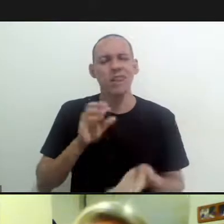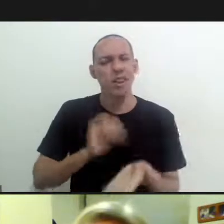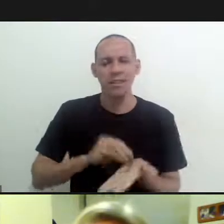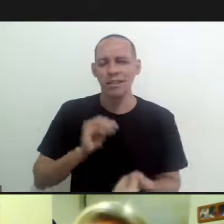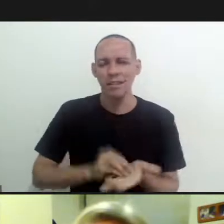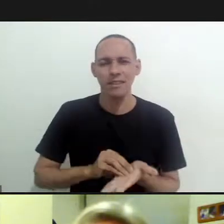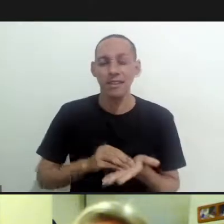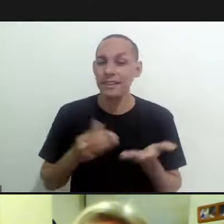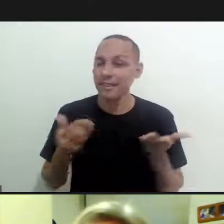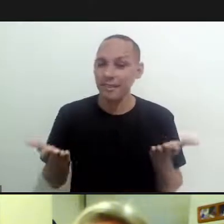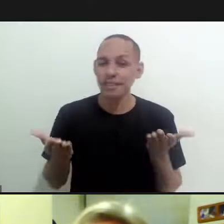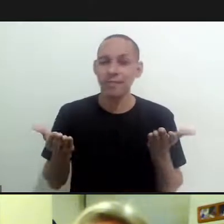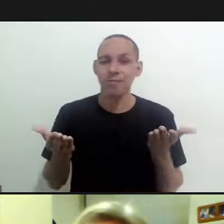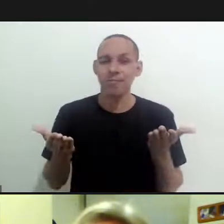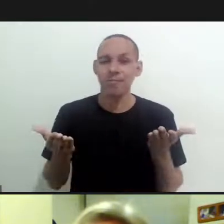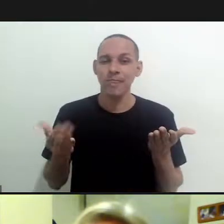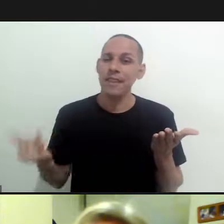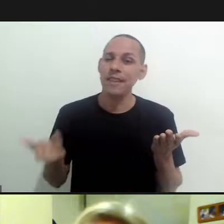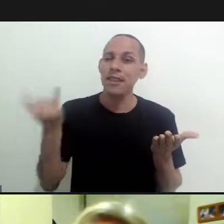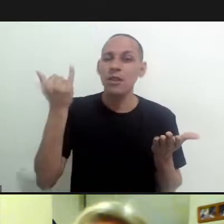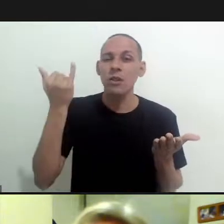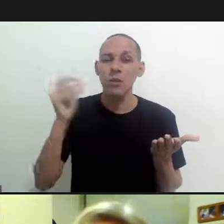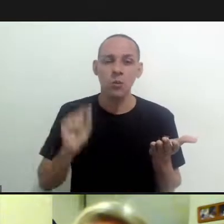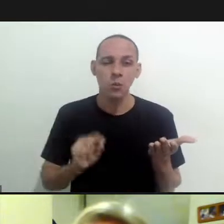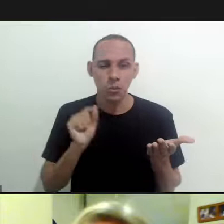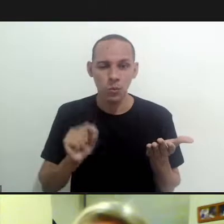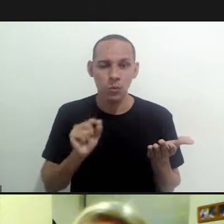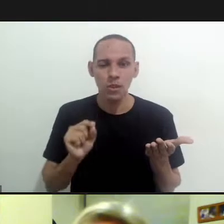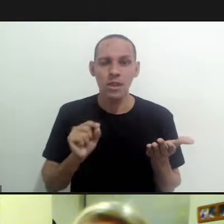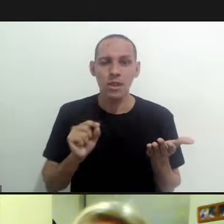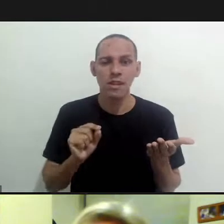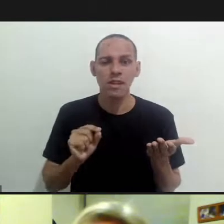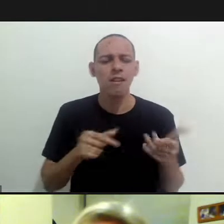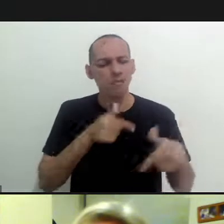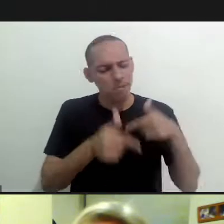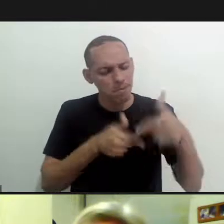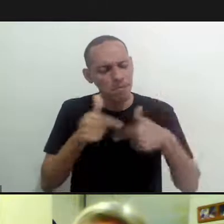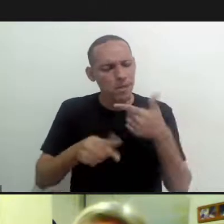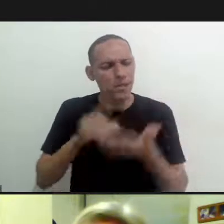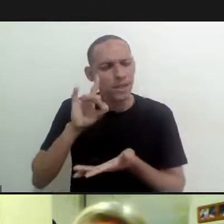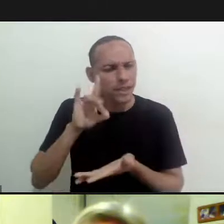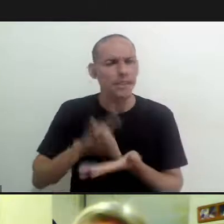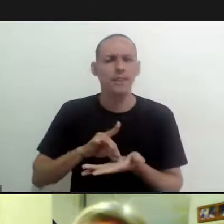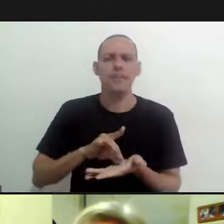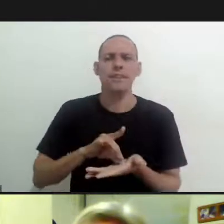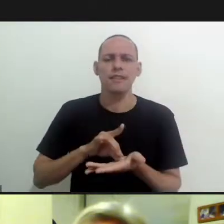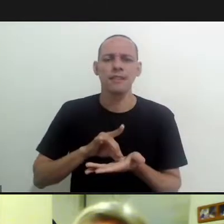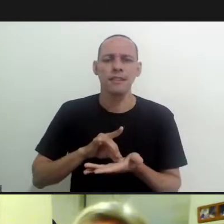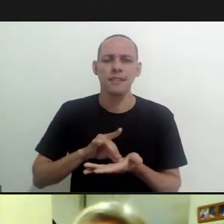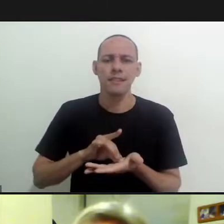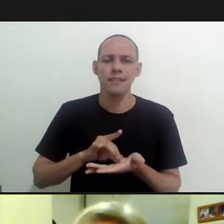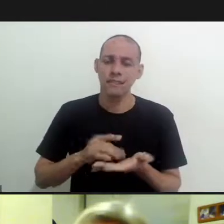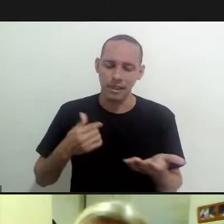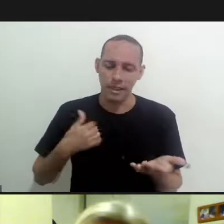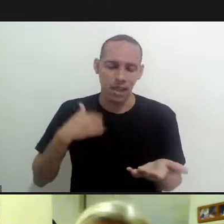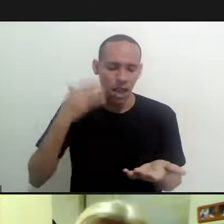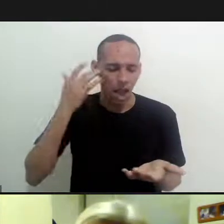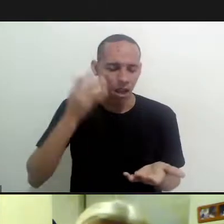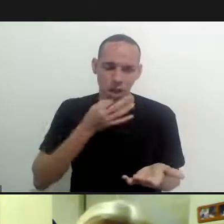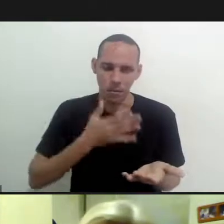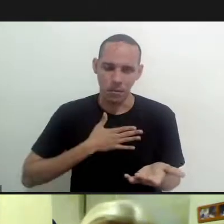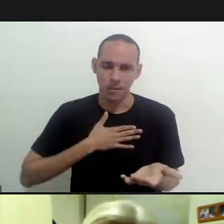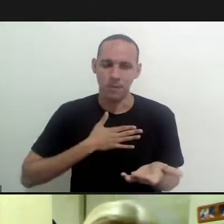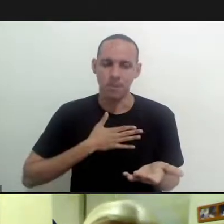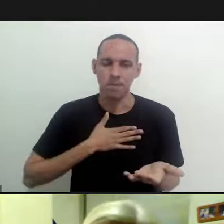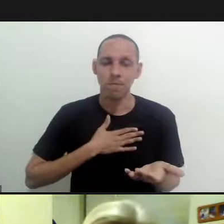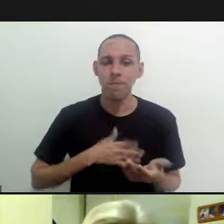working but they're not so that is why it is important for us to prove that this is something operational at least in my